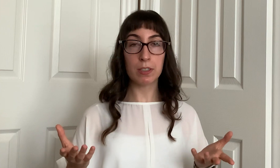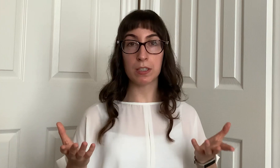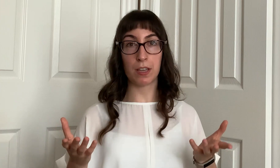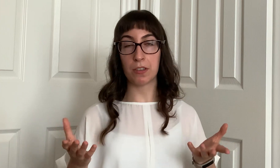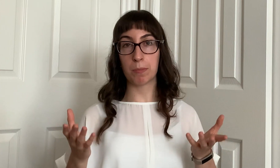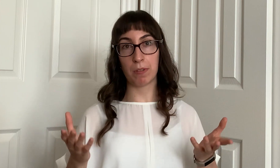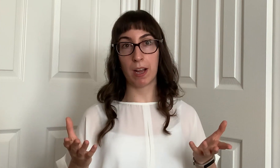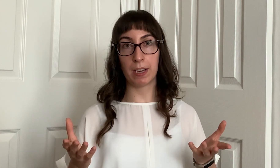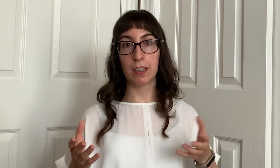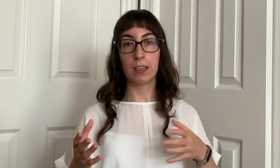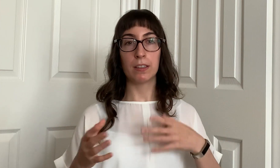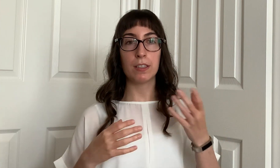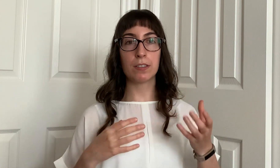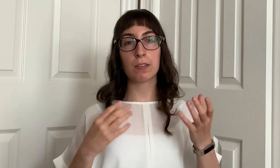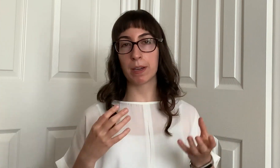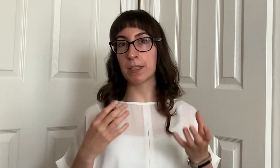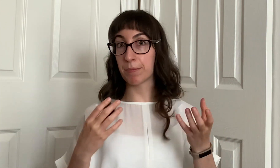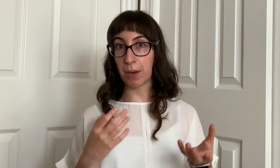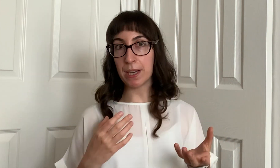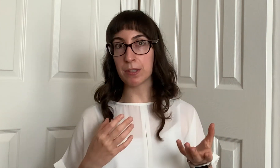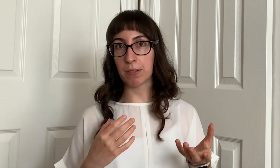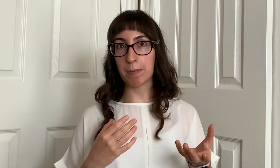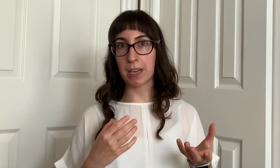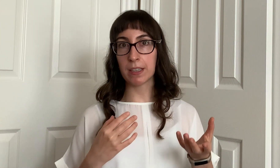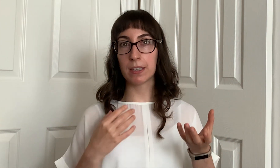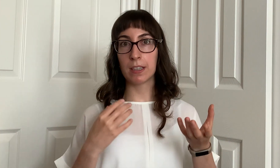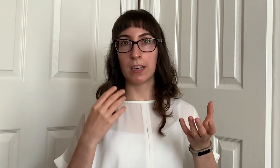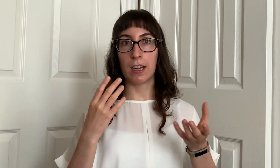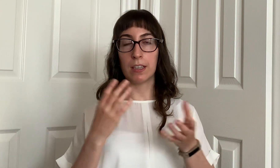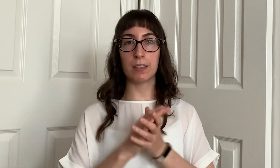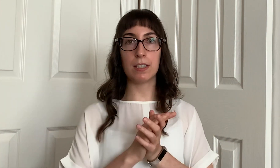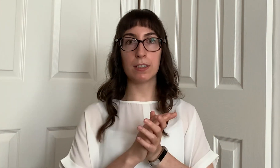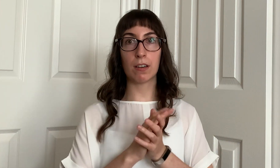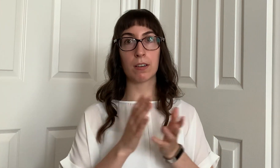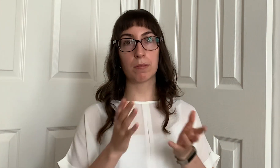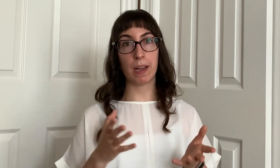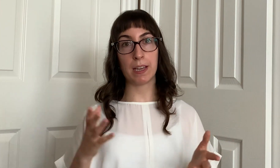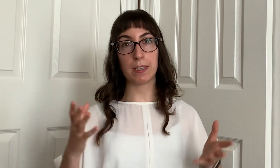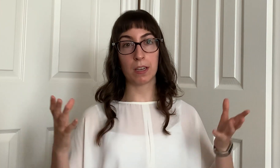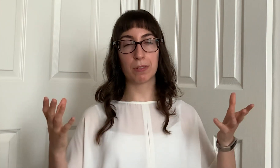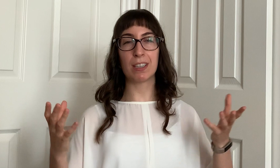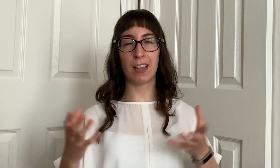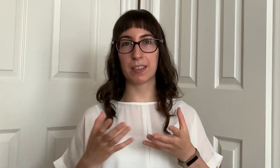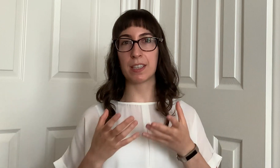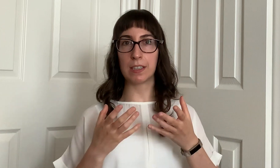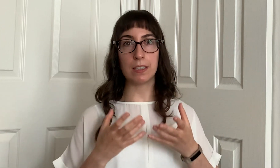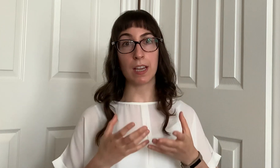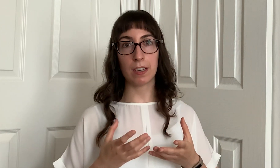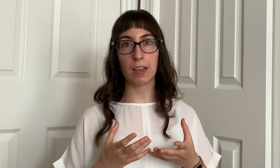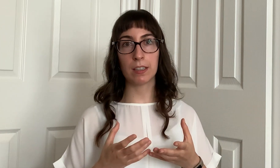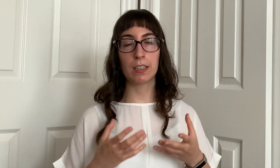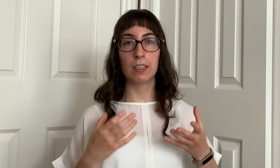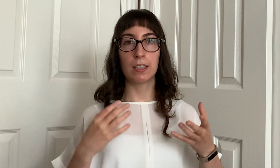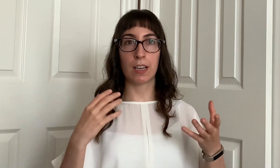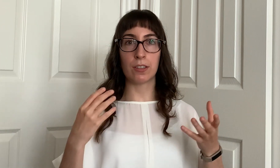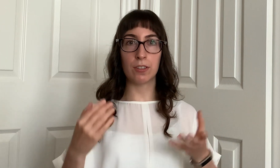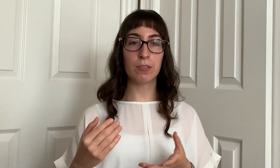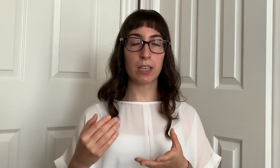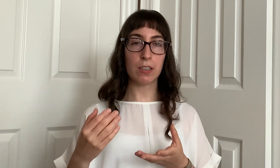services that you provide these are ways of brainstorming and these are ways of collecting data that you